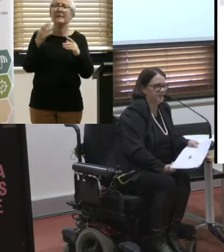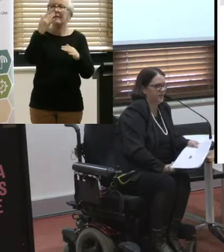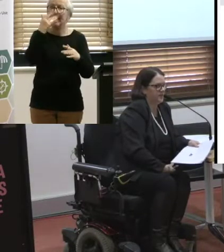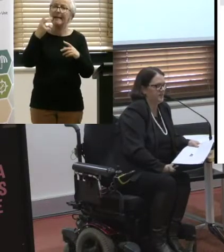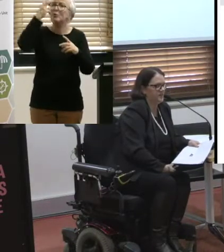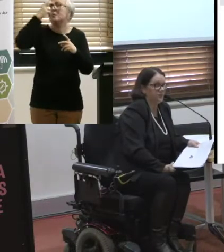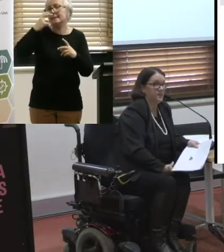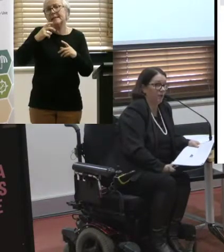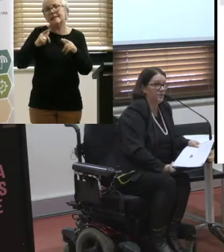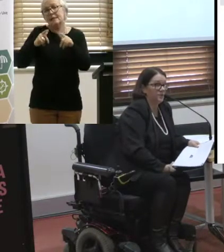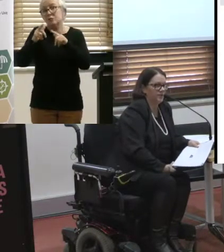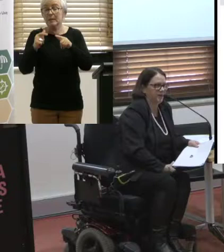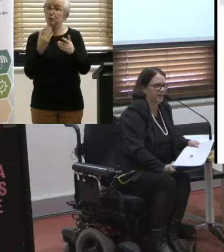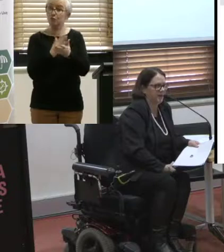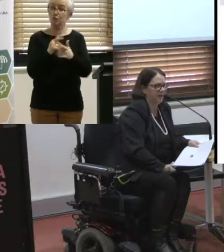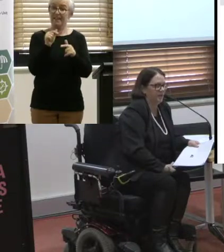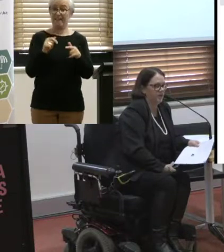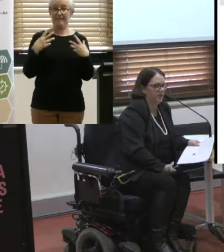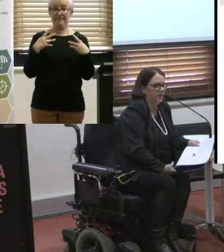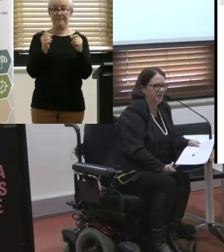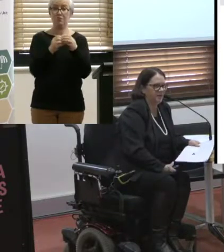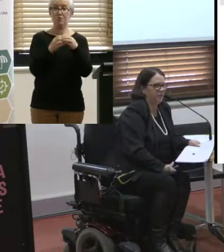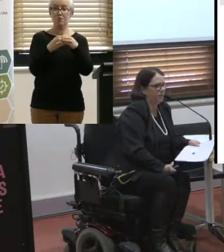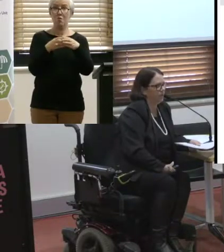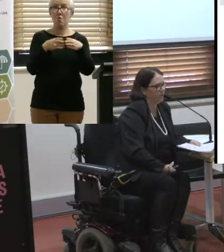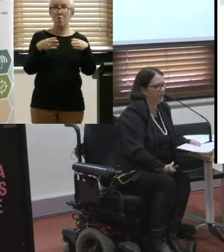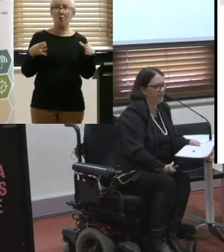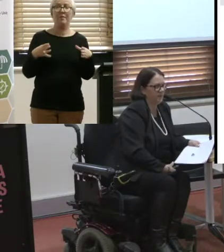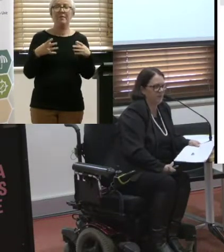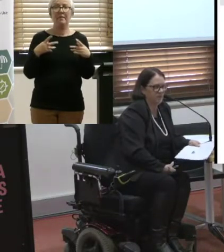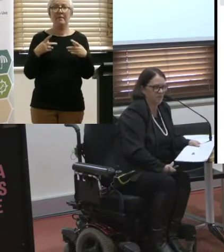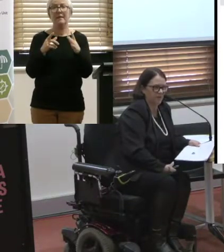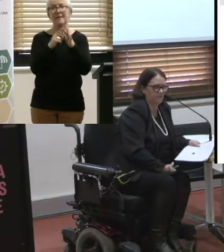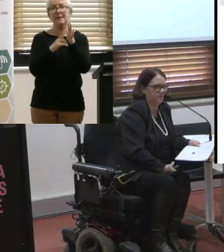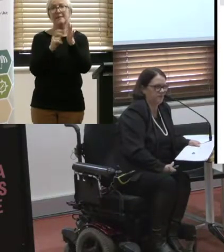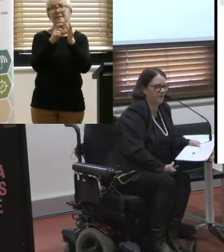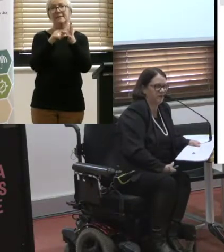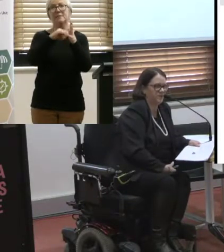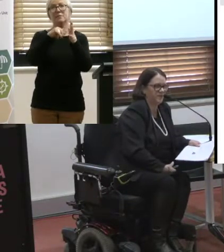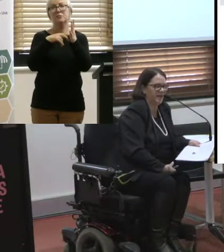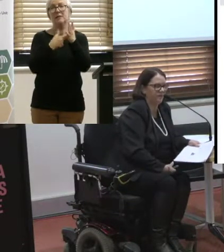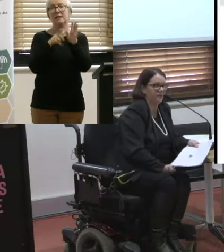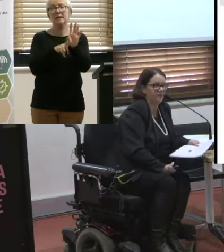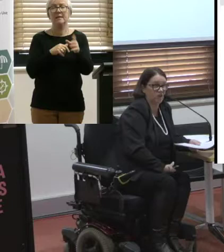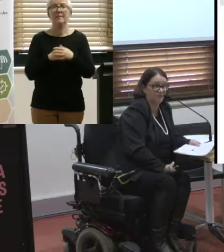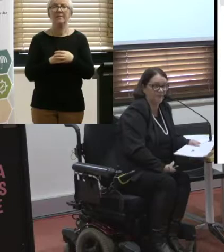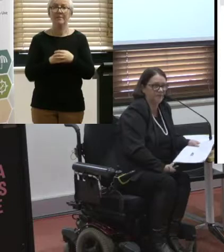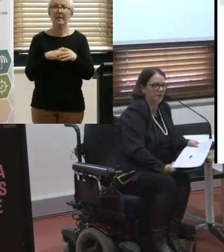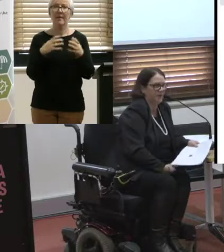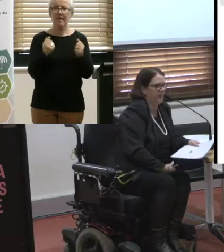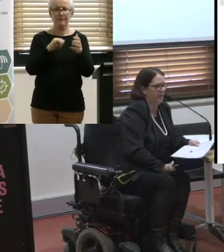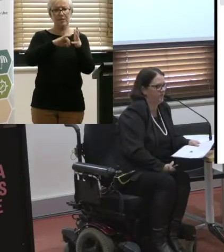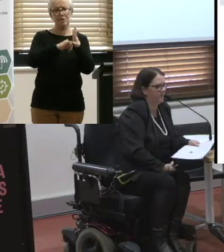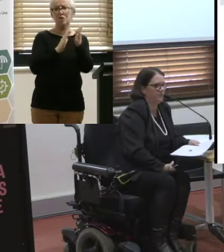senior transport is a growth industry and people are noting that. We already see within the commercial passenger vehicle industry now we have Sheba,